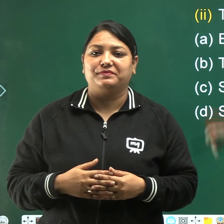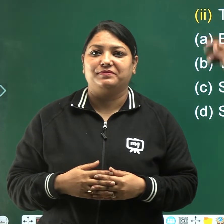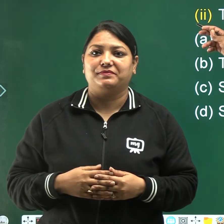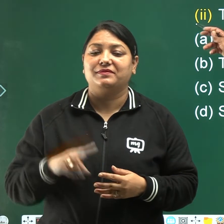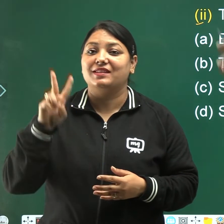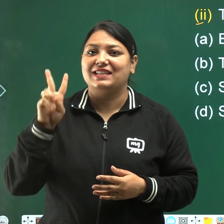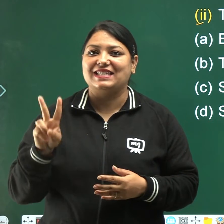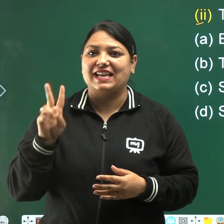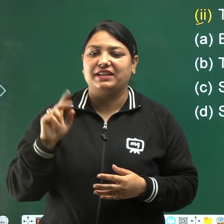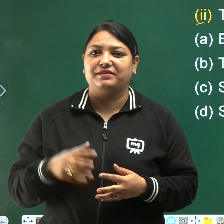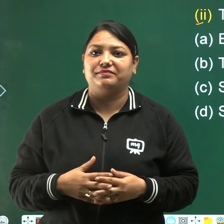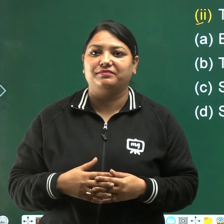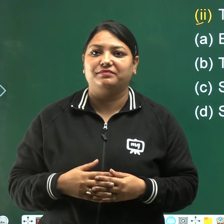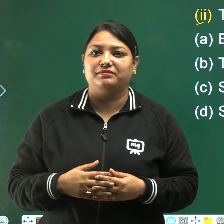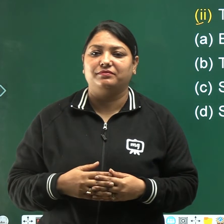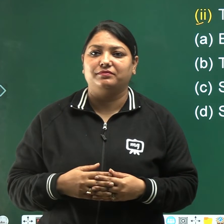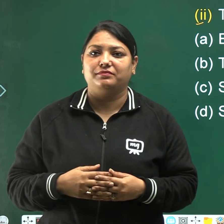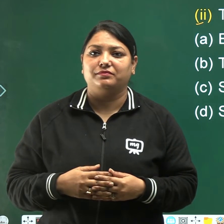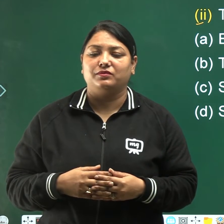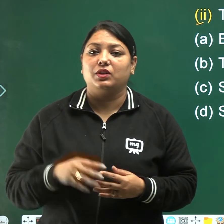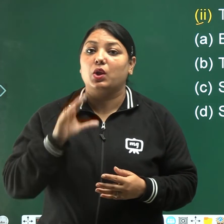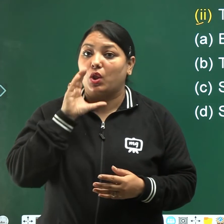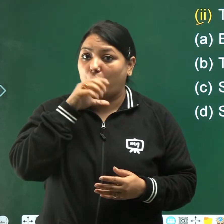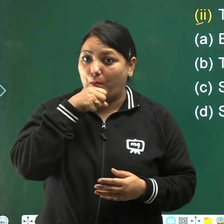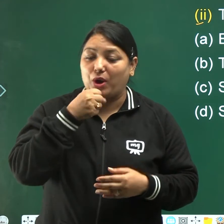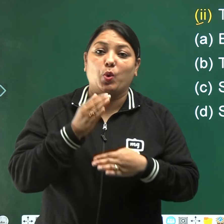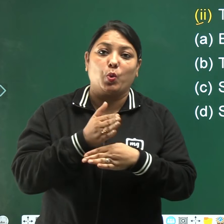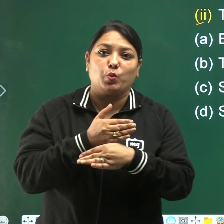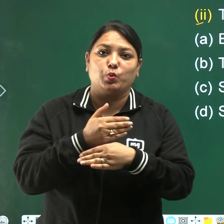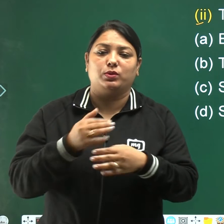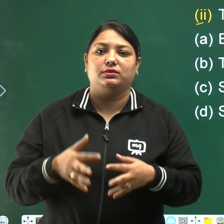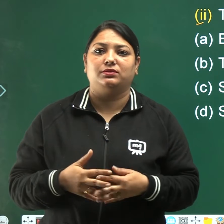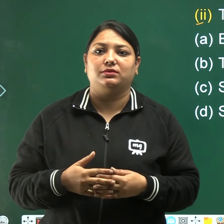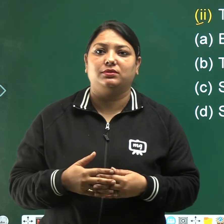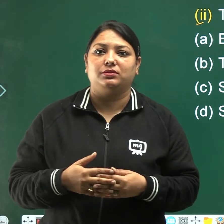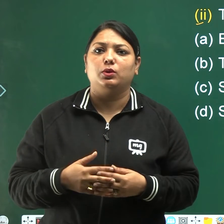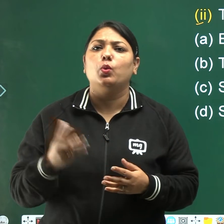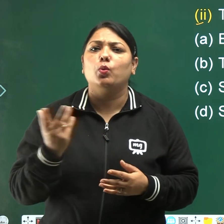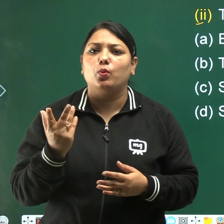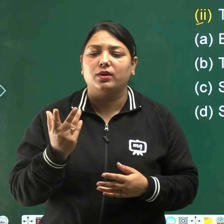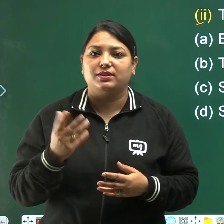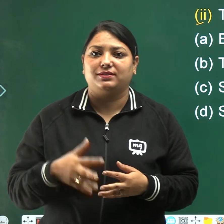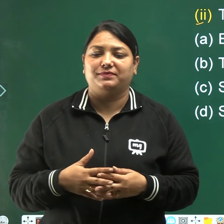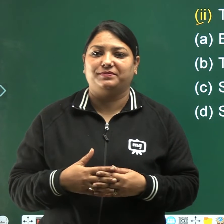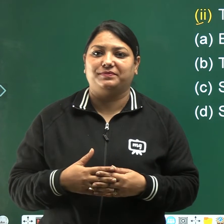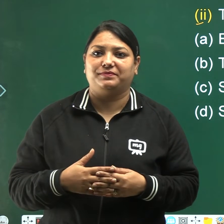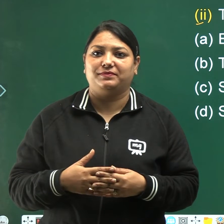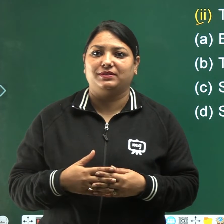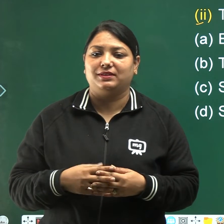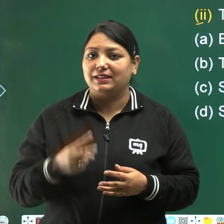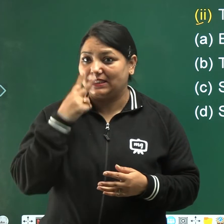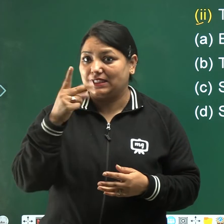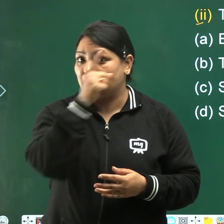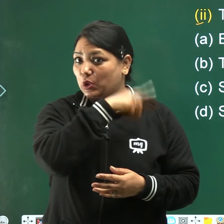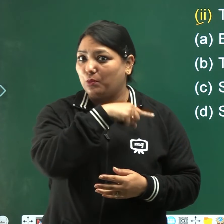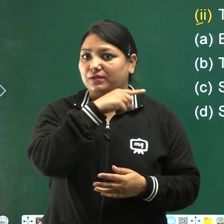Second, the mangoes were what, see the